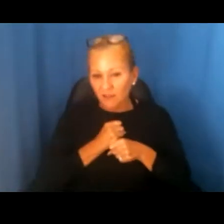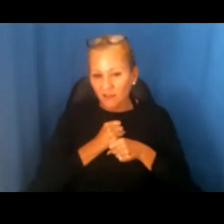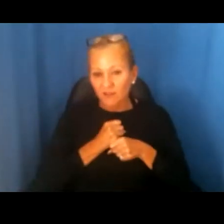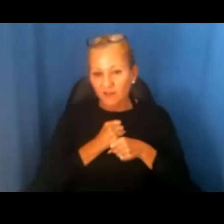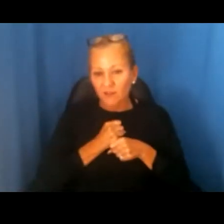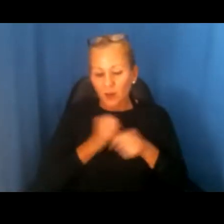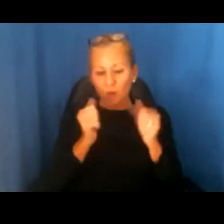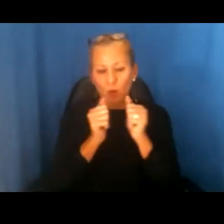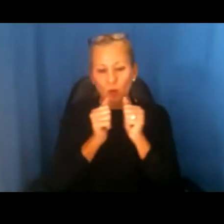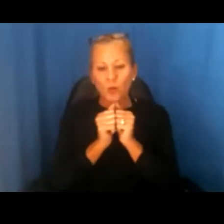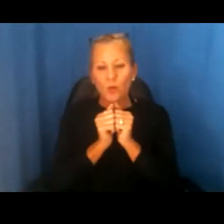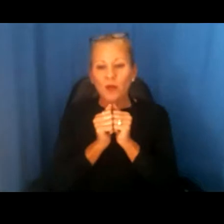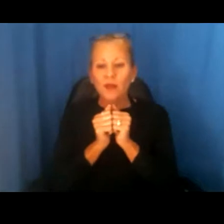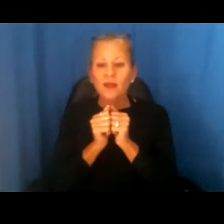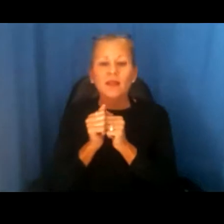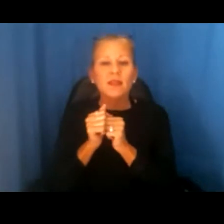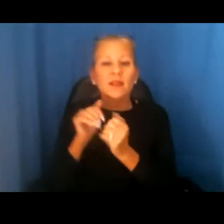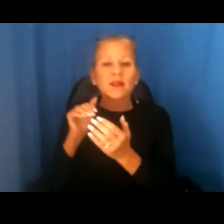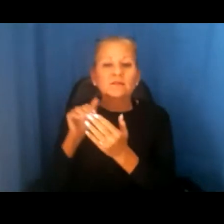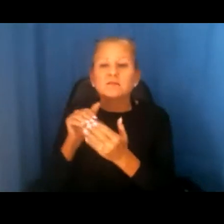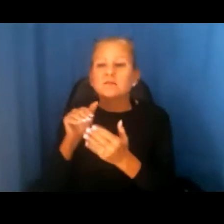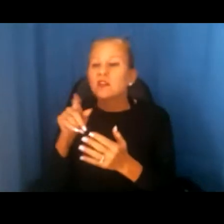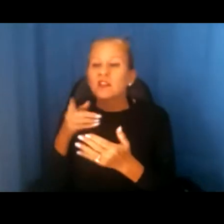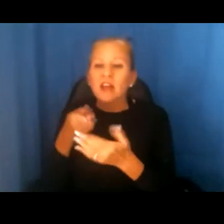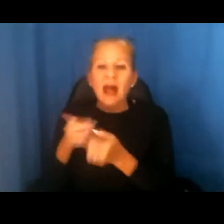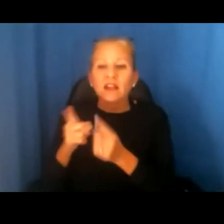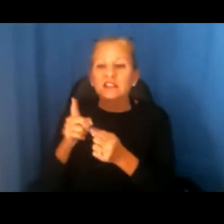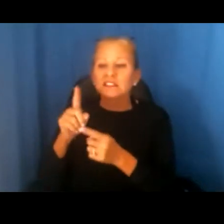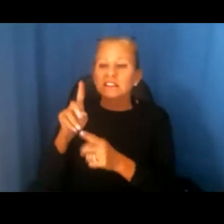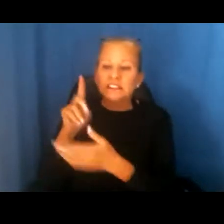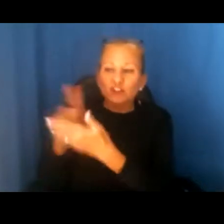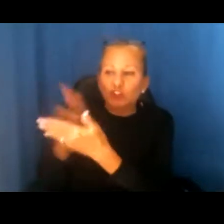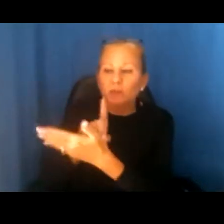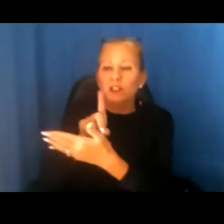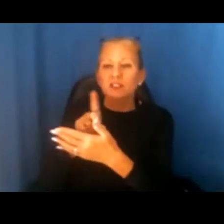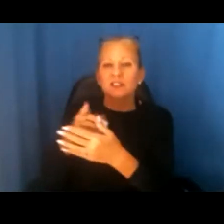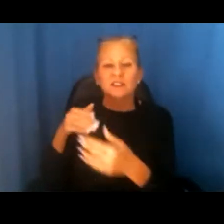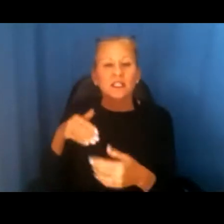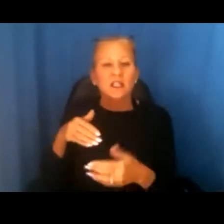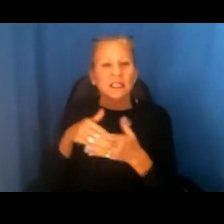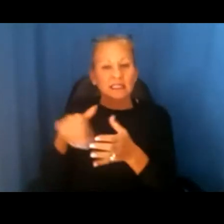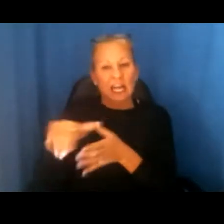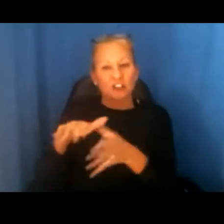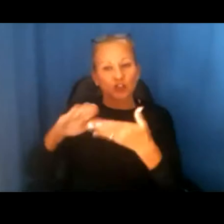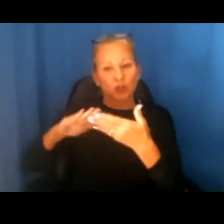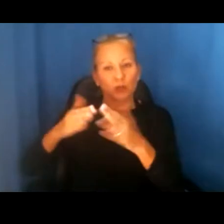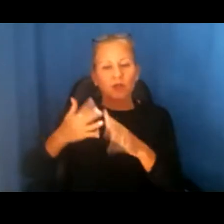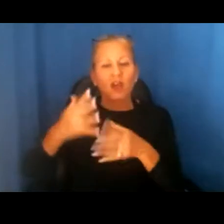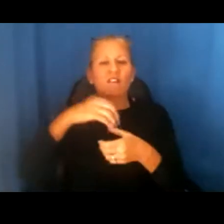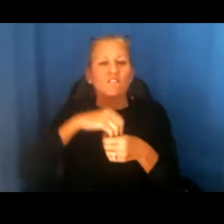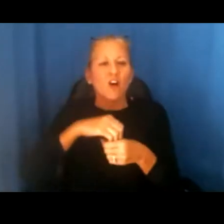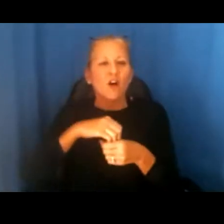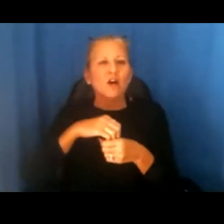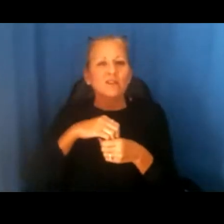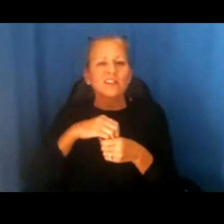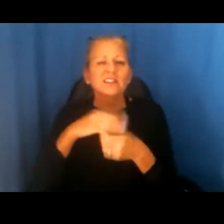with allegations of discrimination against Asian Americans and Pacific Islanders involve some aspect of